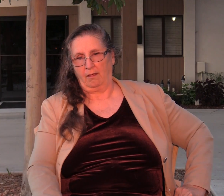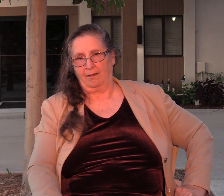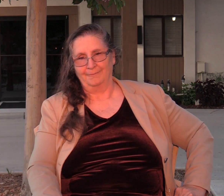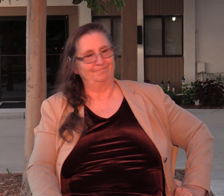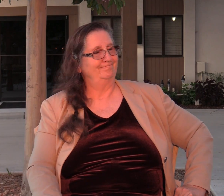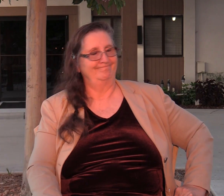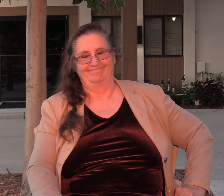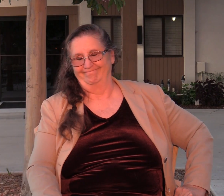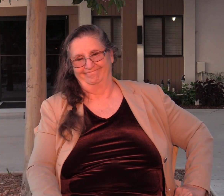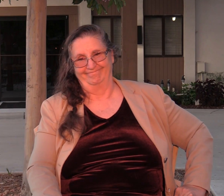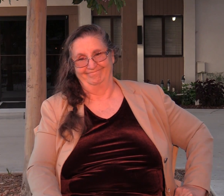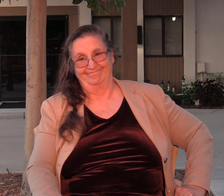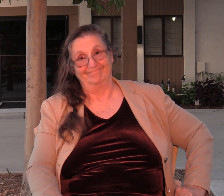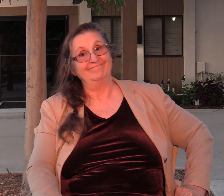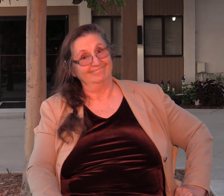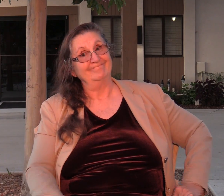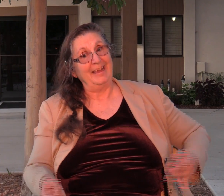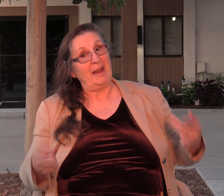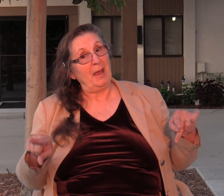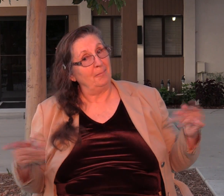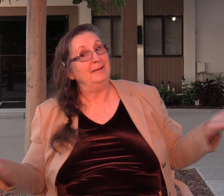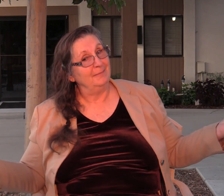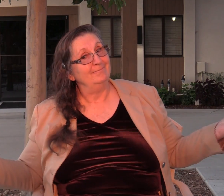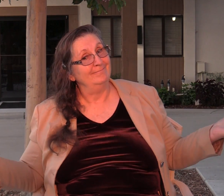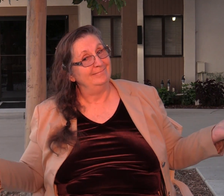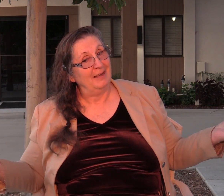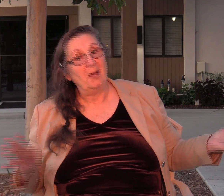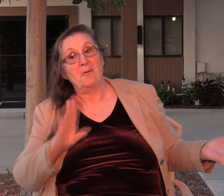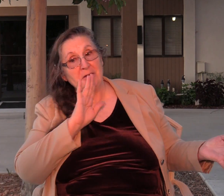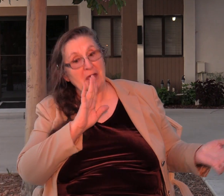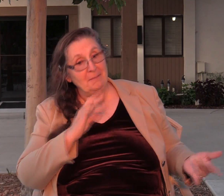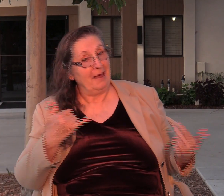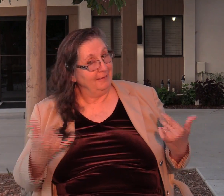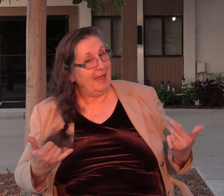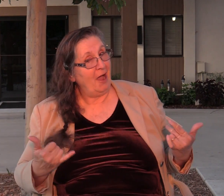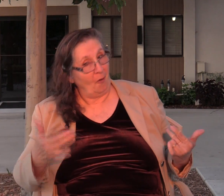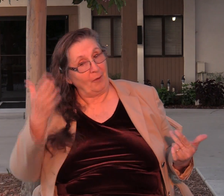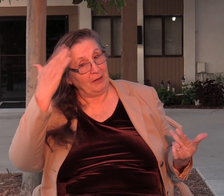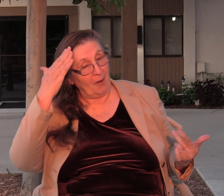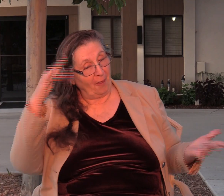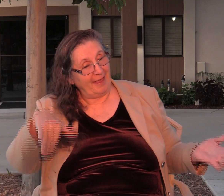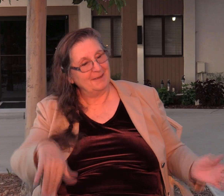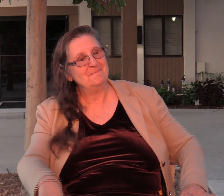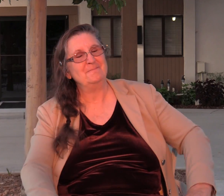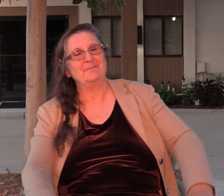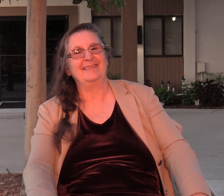Well he did because we're talking about it right now right? So it didn't work.